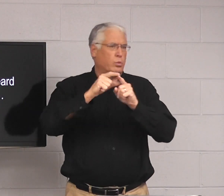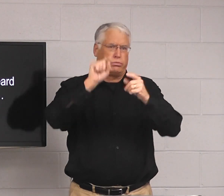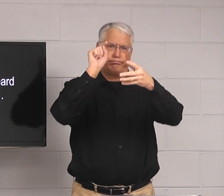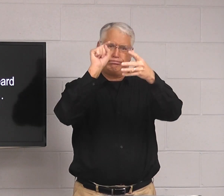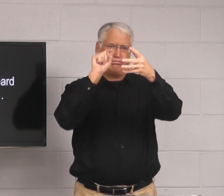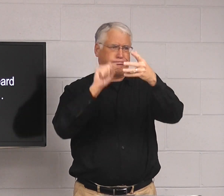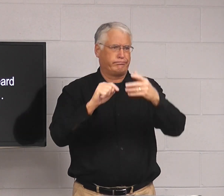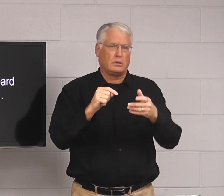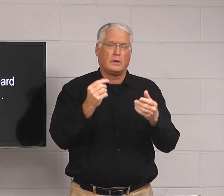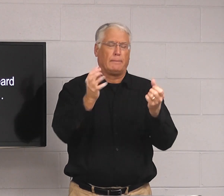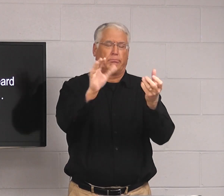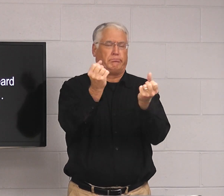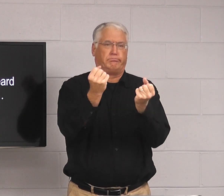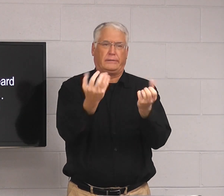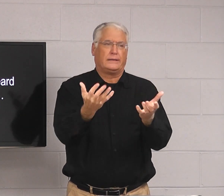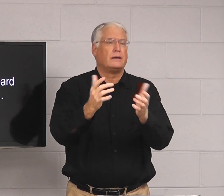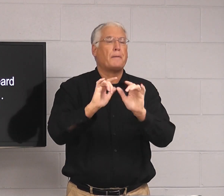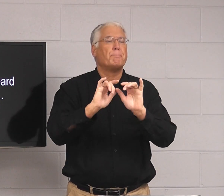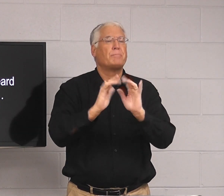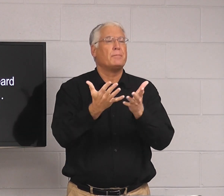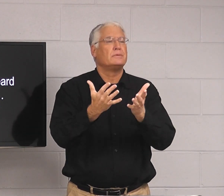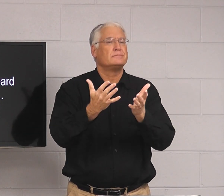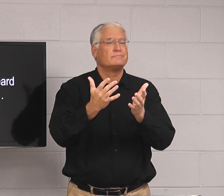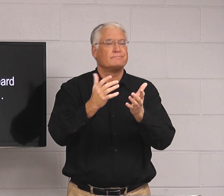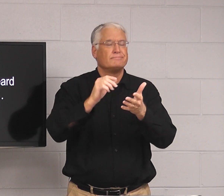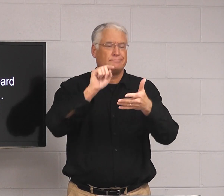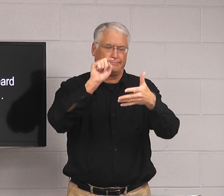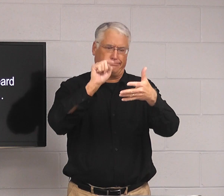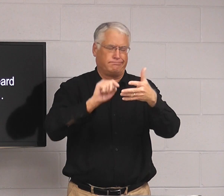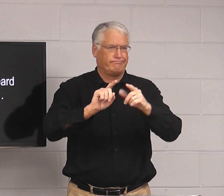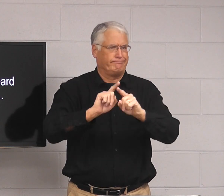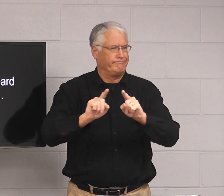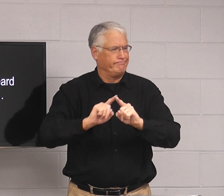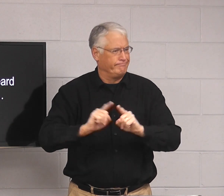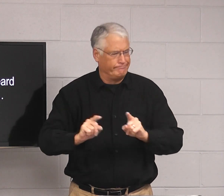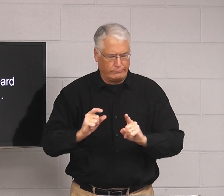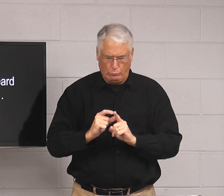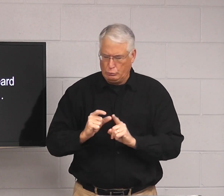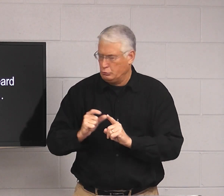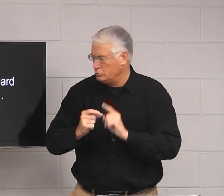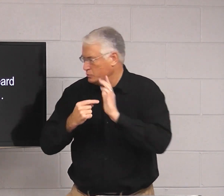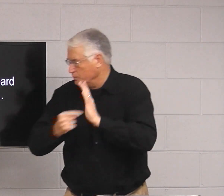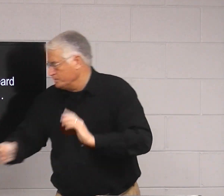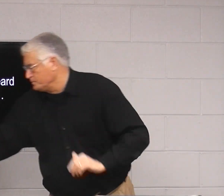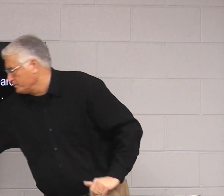have other words also, you know, that keep on many different Bible translations, use different words.